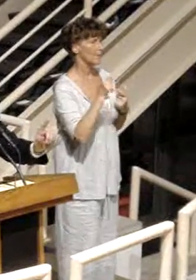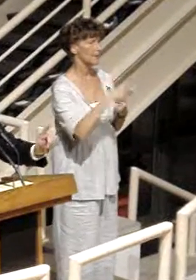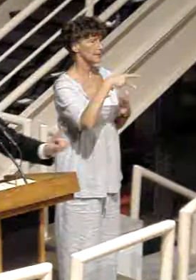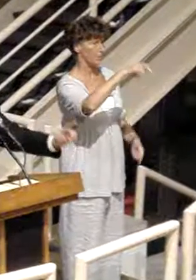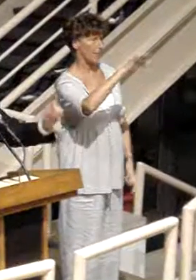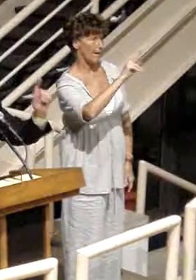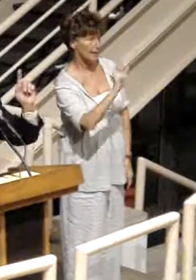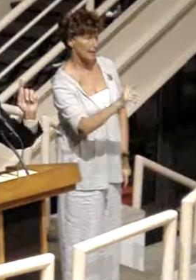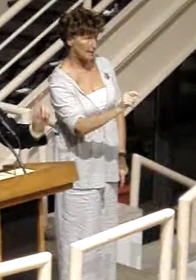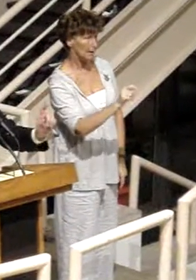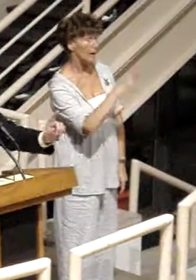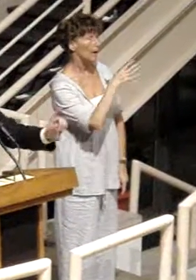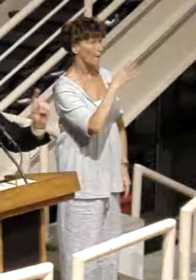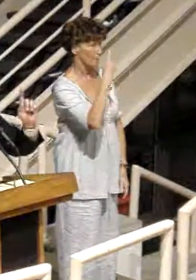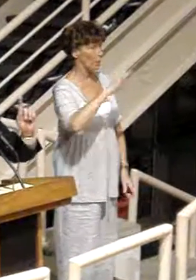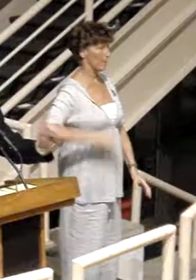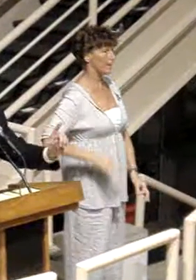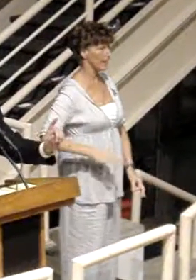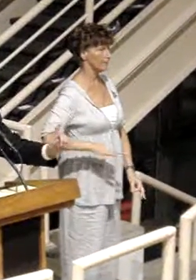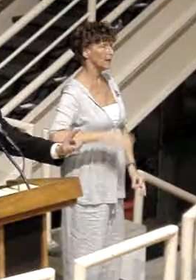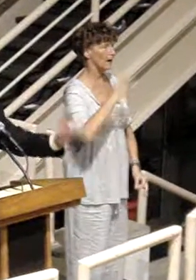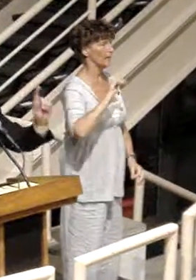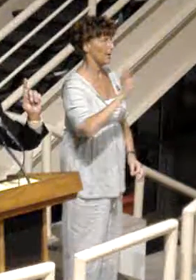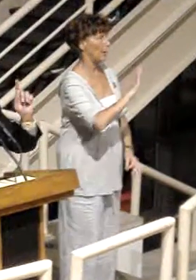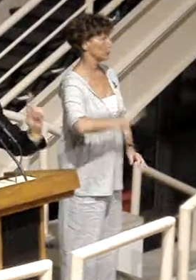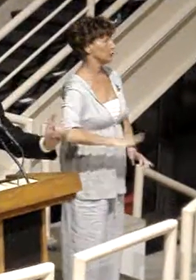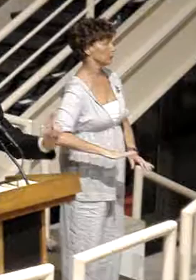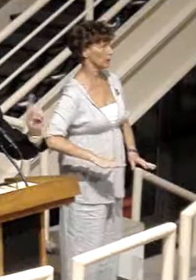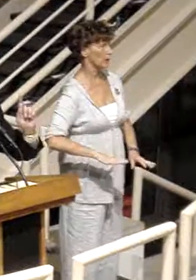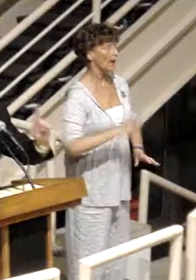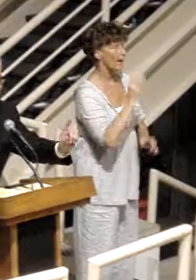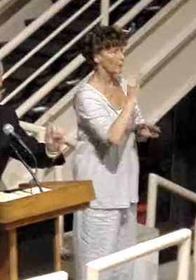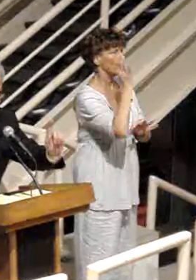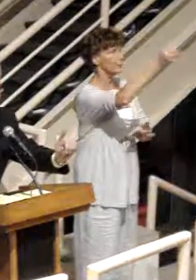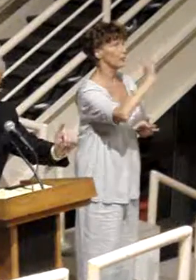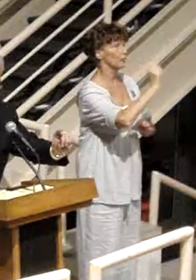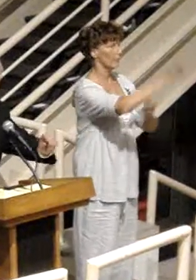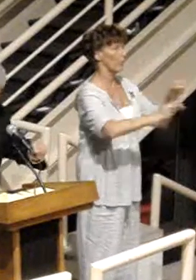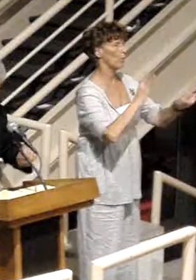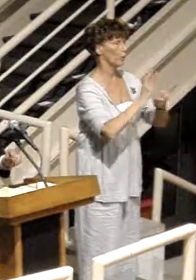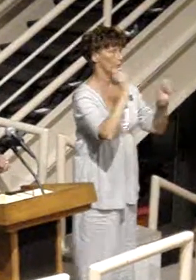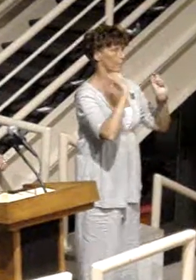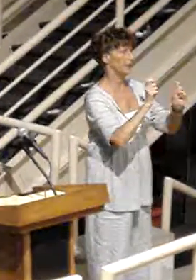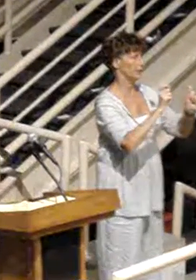planet, for the benefit of our children and for the future of the entire world.